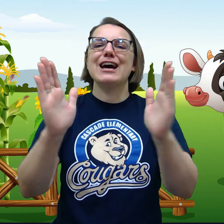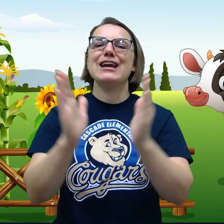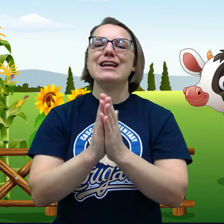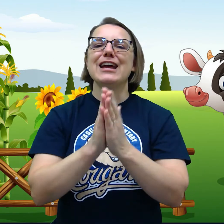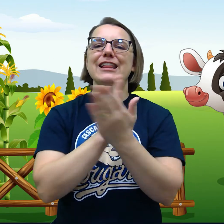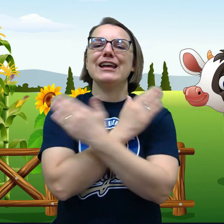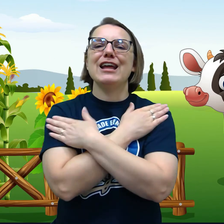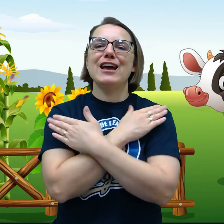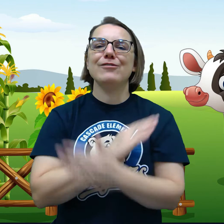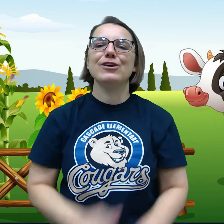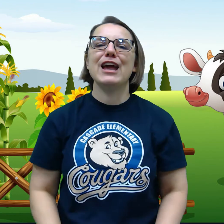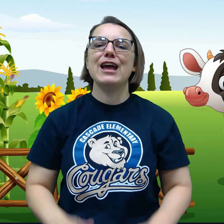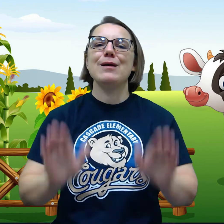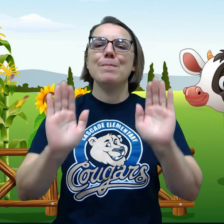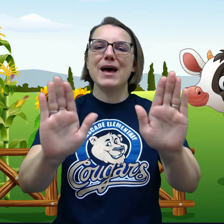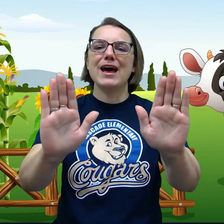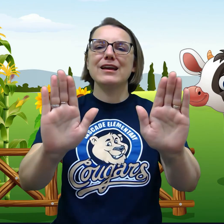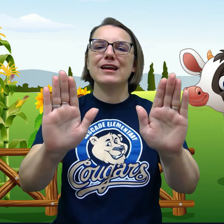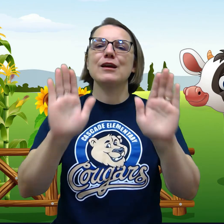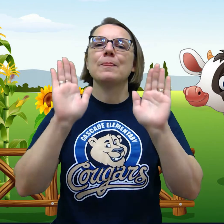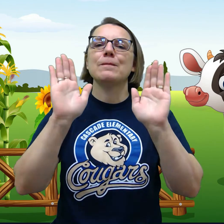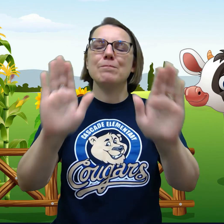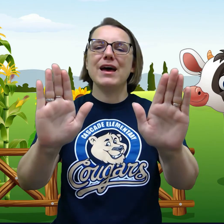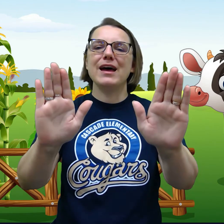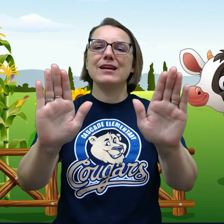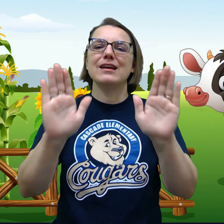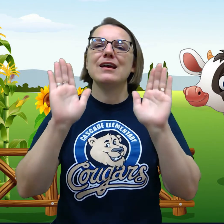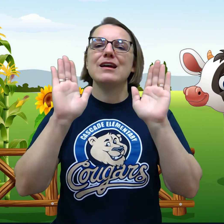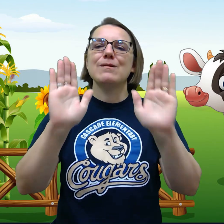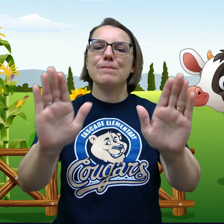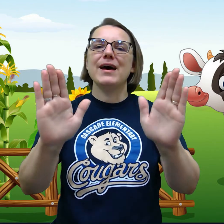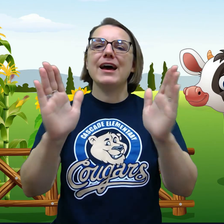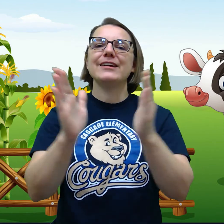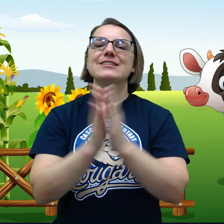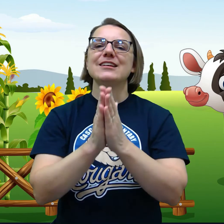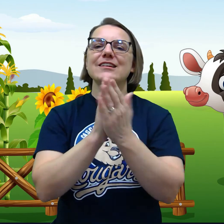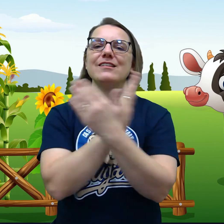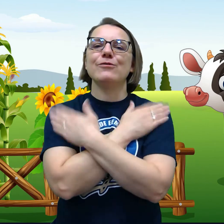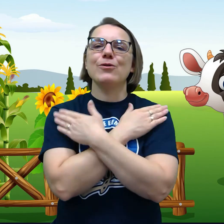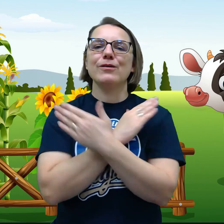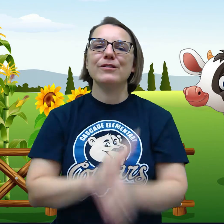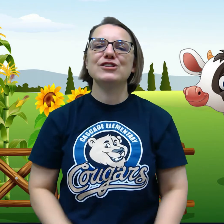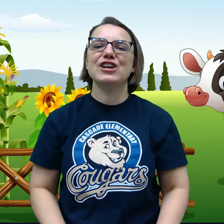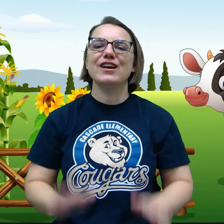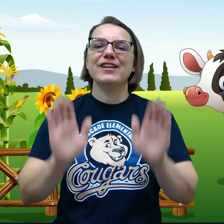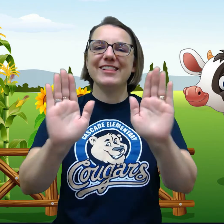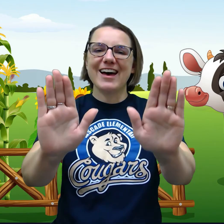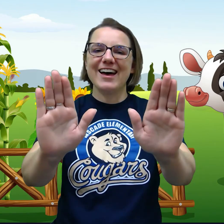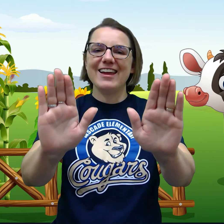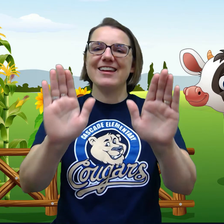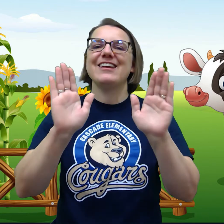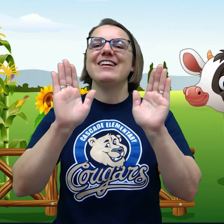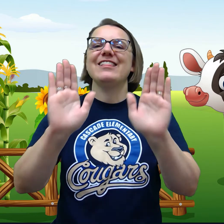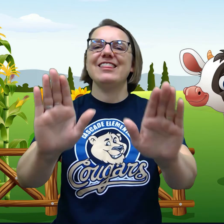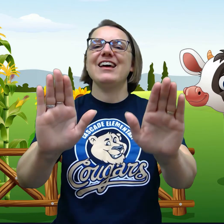and they never came back, back, back, till the Fourth of July, lie,